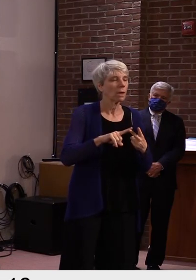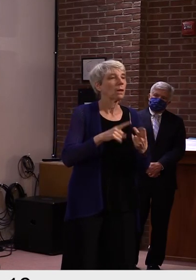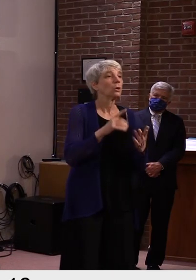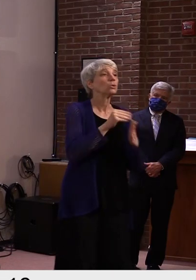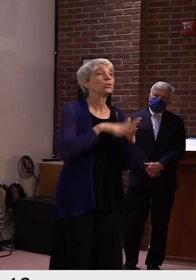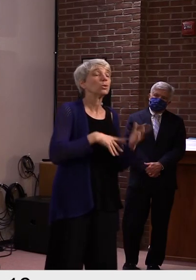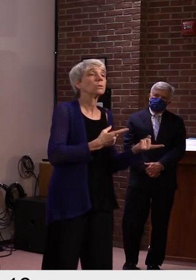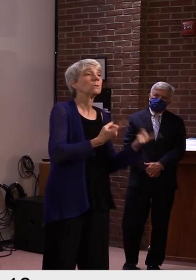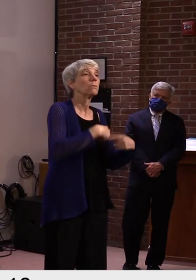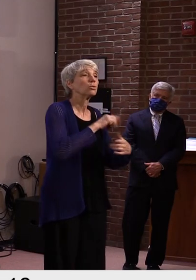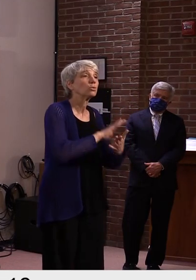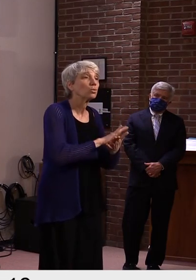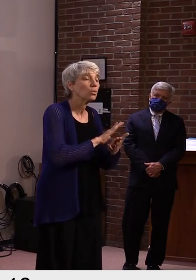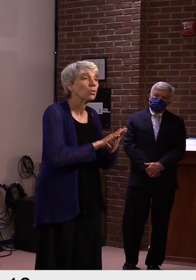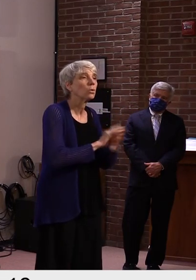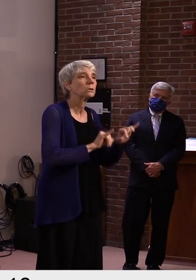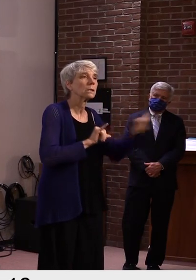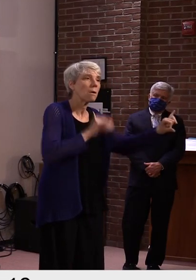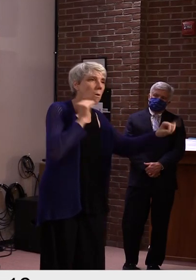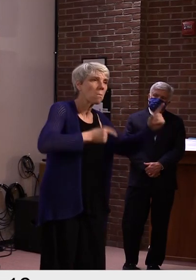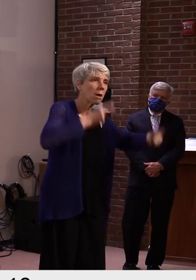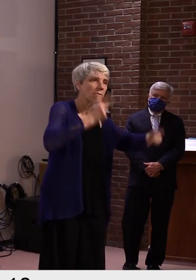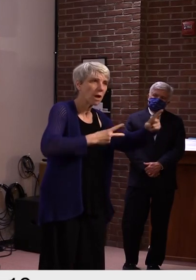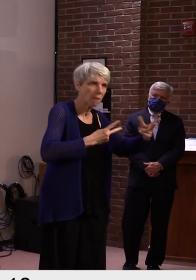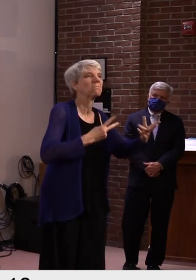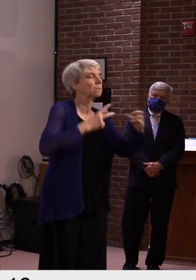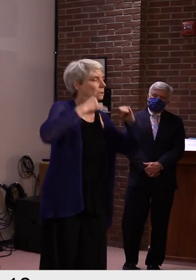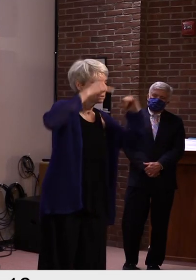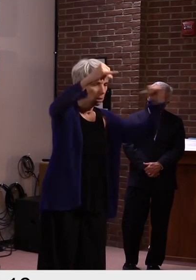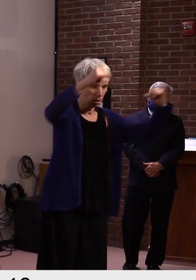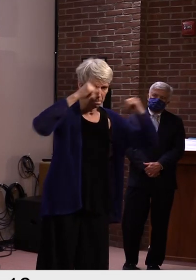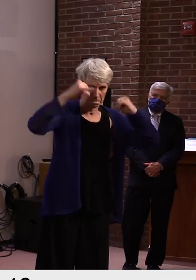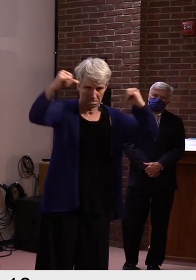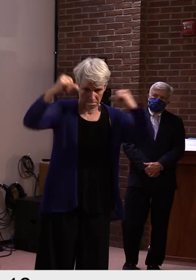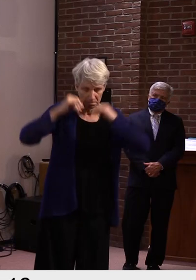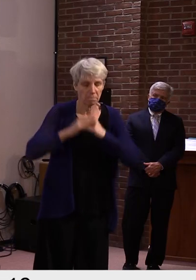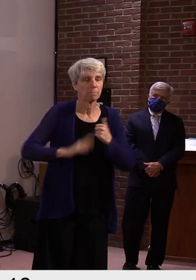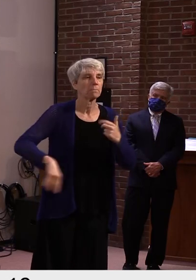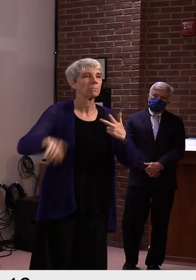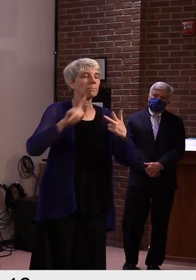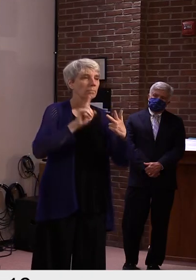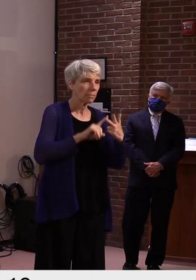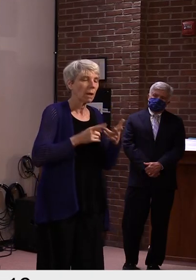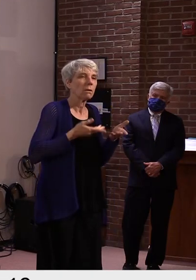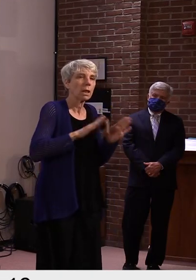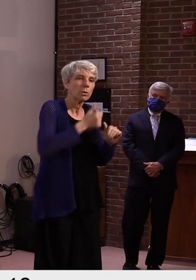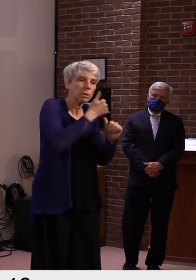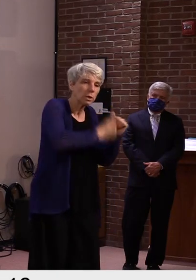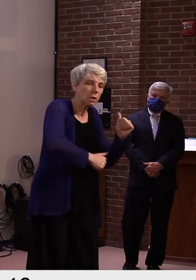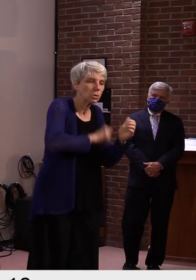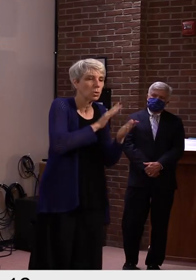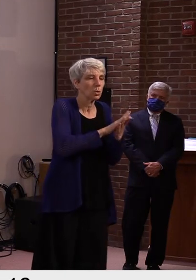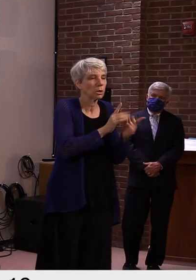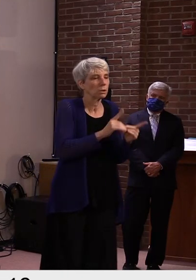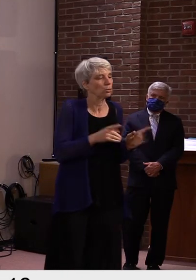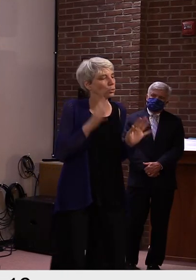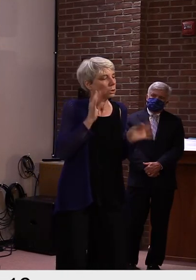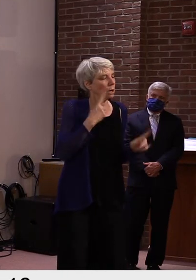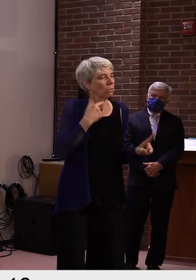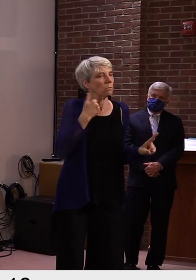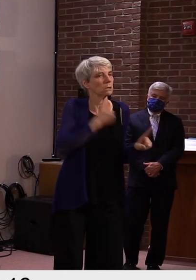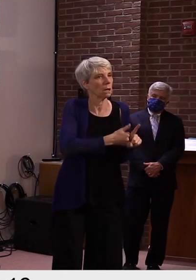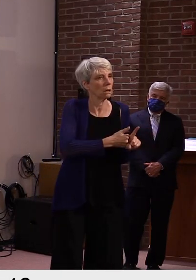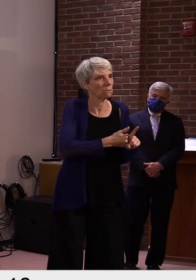some remote, some in-person instruction, and allowing the flexibility of the districts to determine that. So that's been